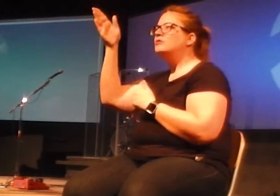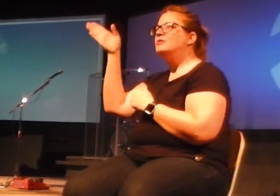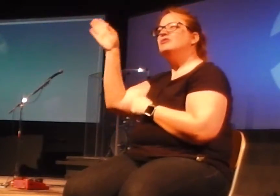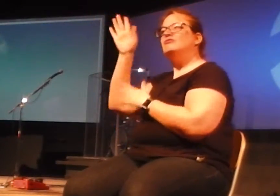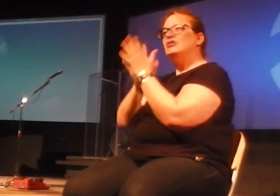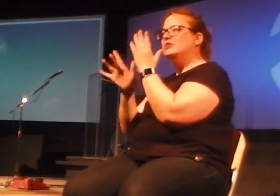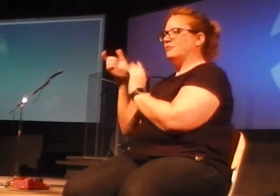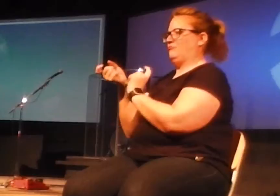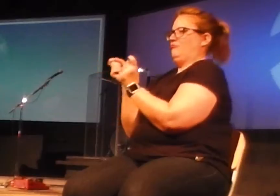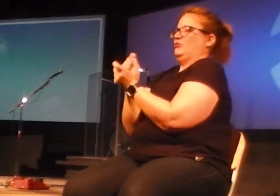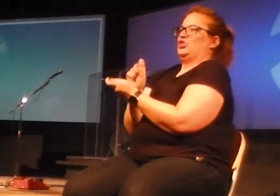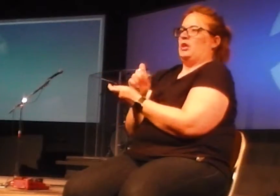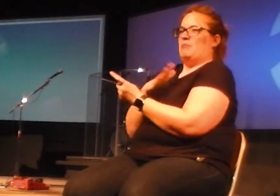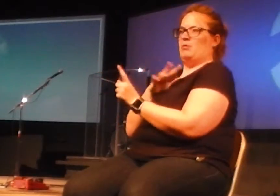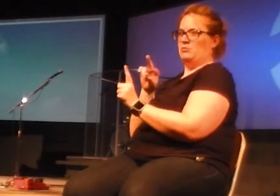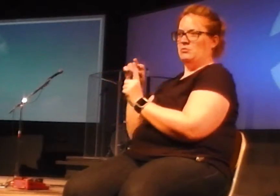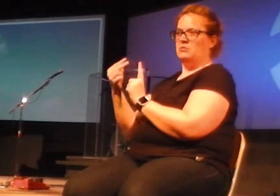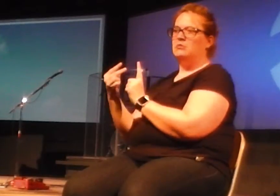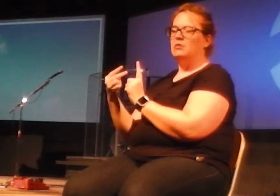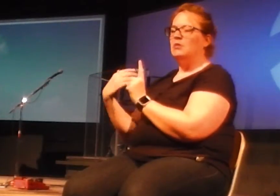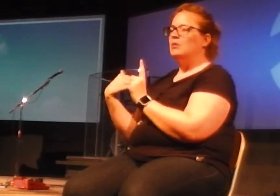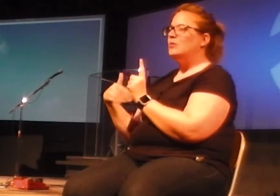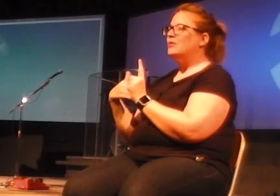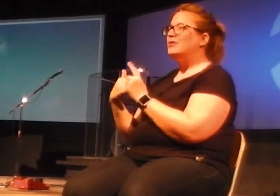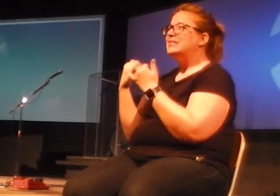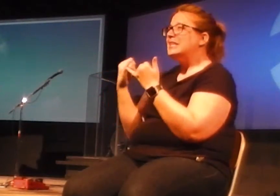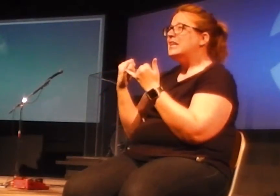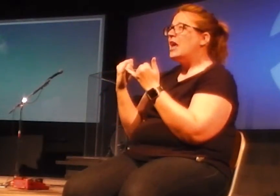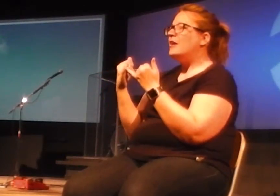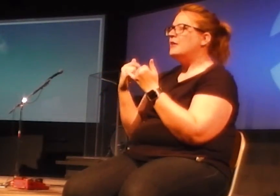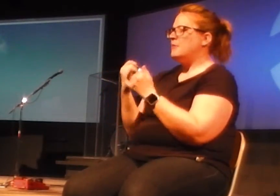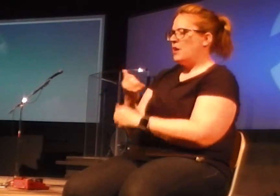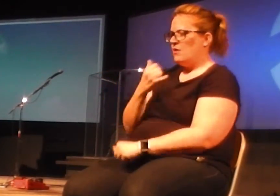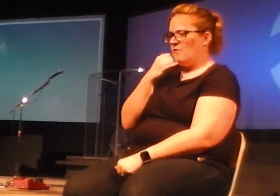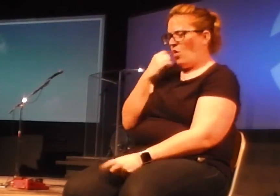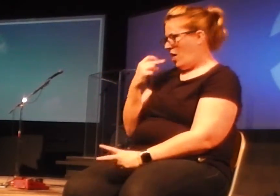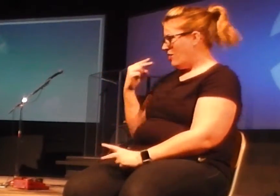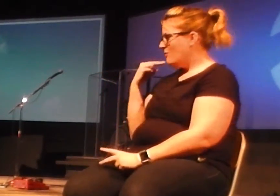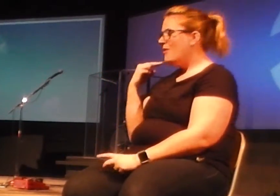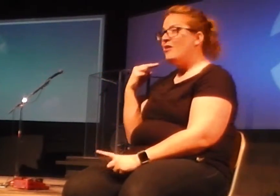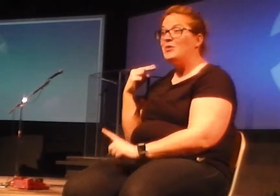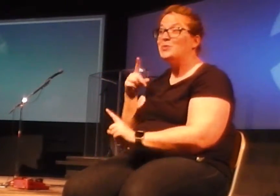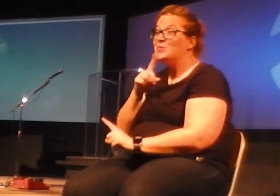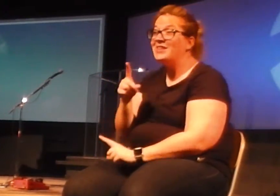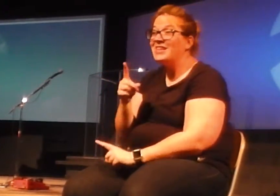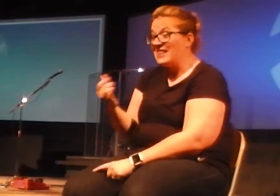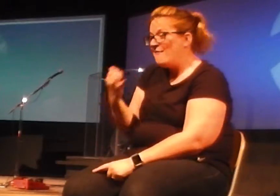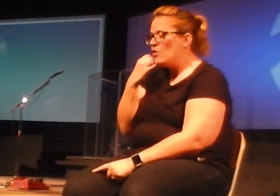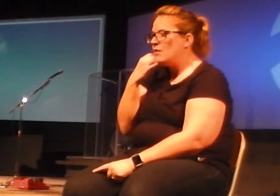And all I can say to you is that today I would look back on that phone call and say that was one of the best phone calls I ever got in my life.